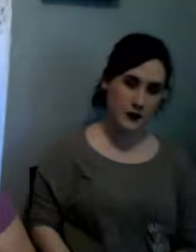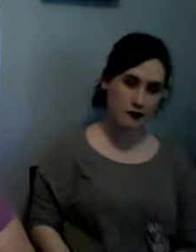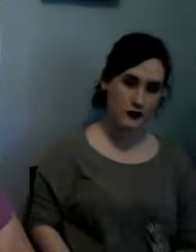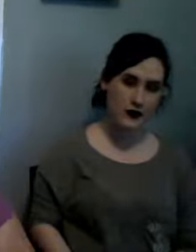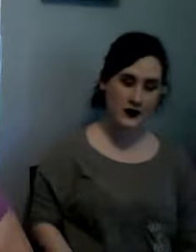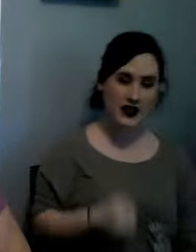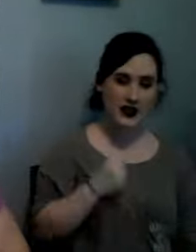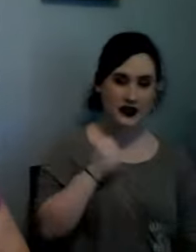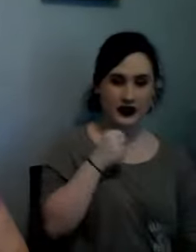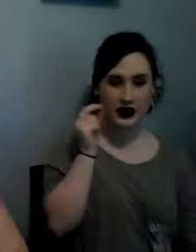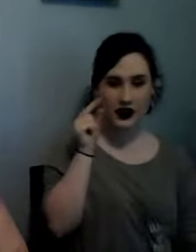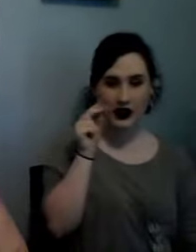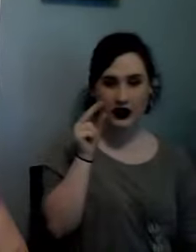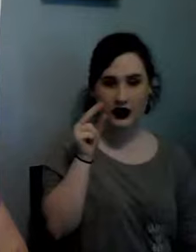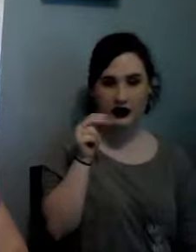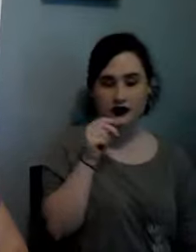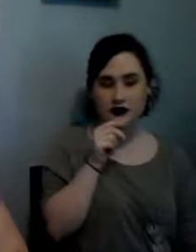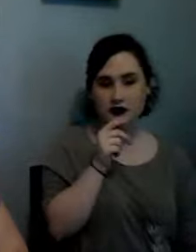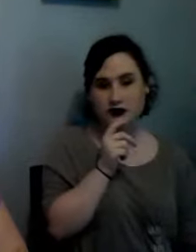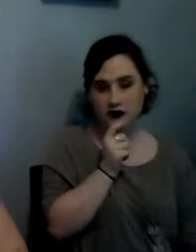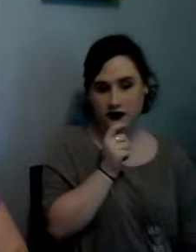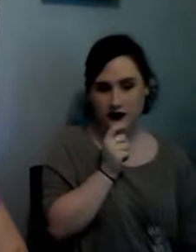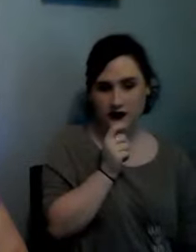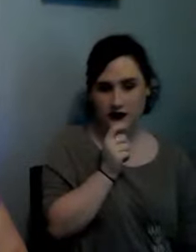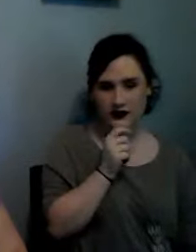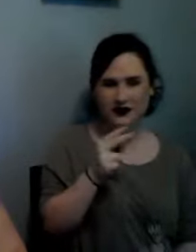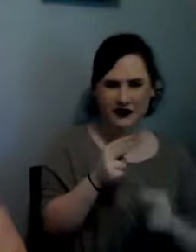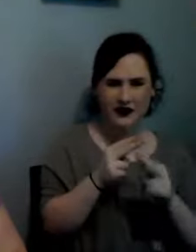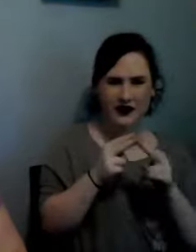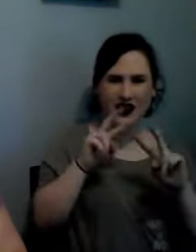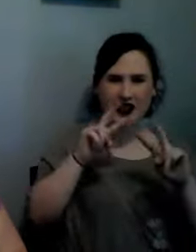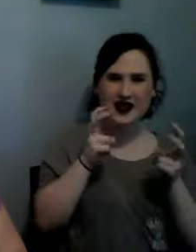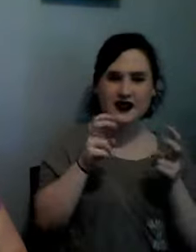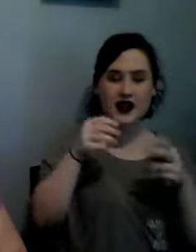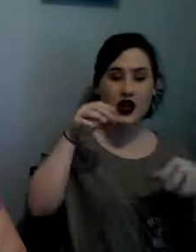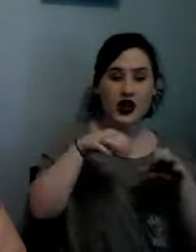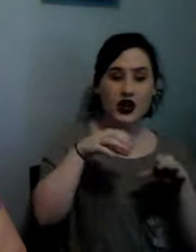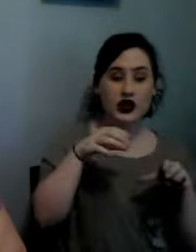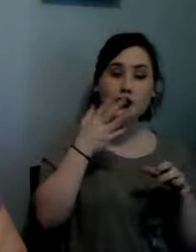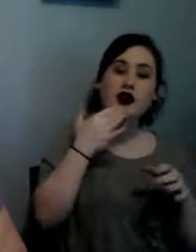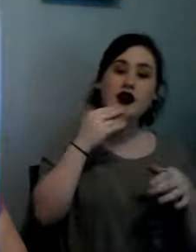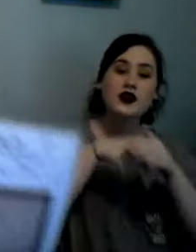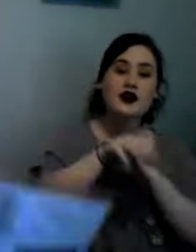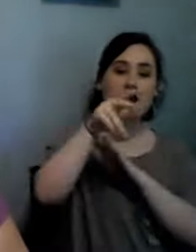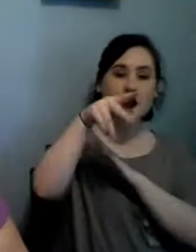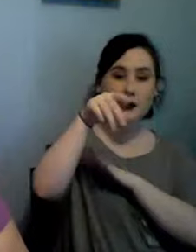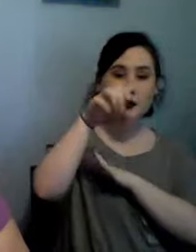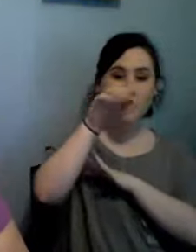it says to do it in pecan pie and cranberry well